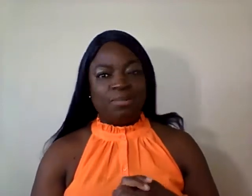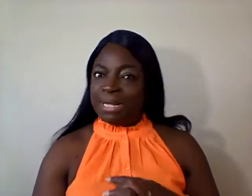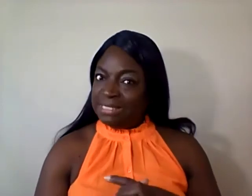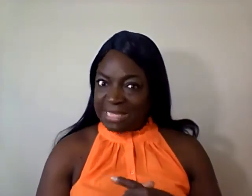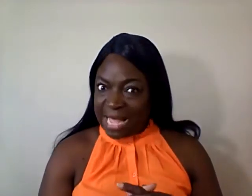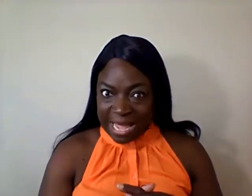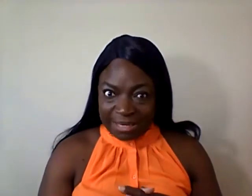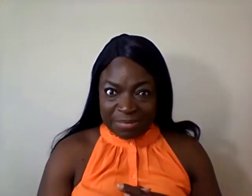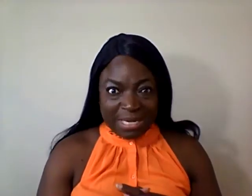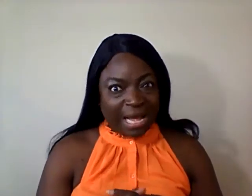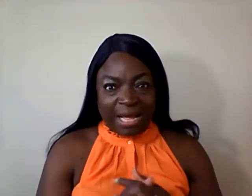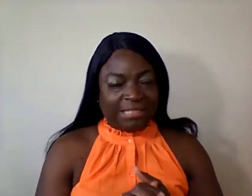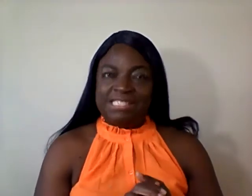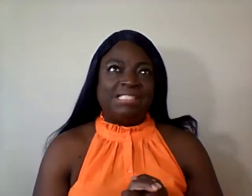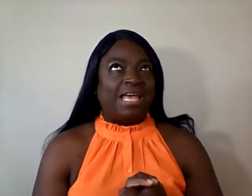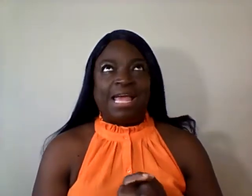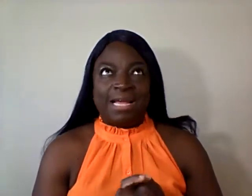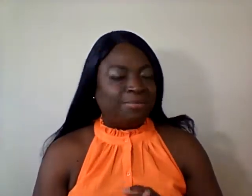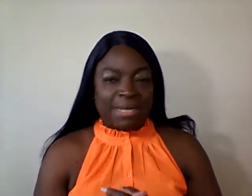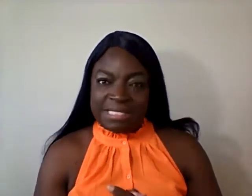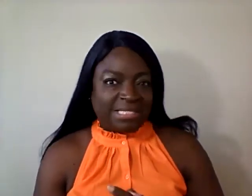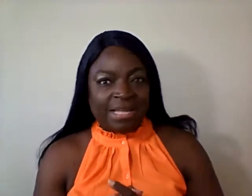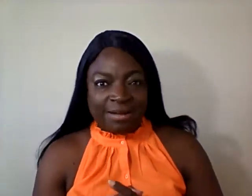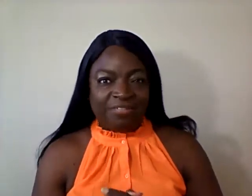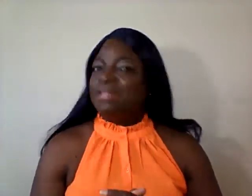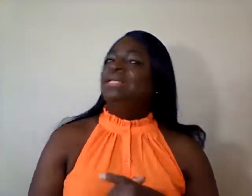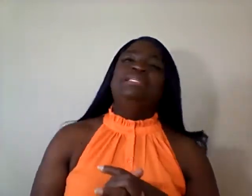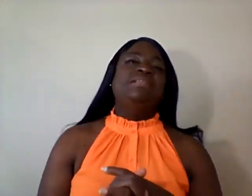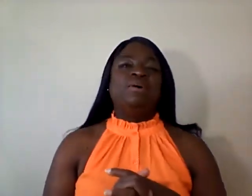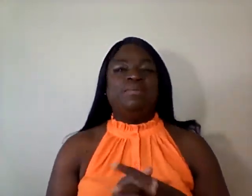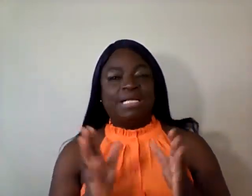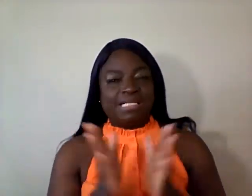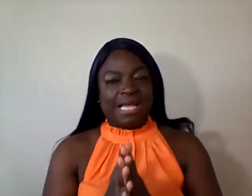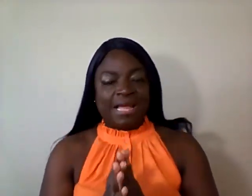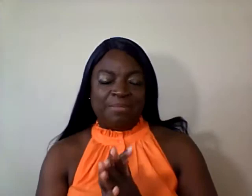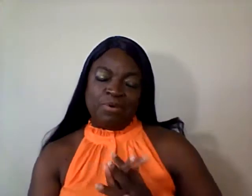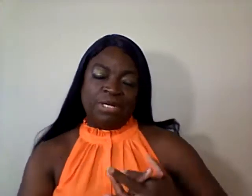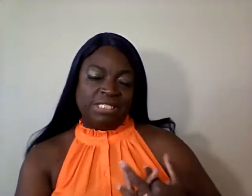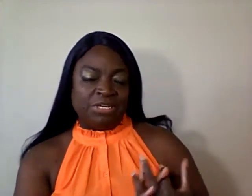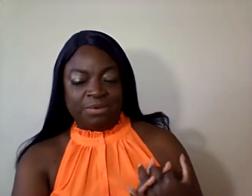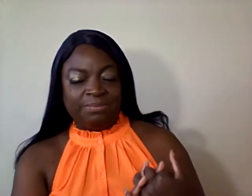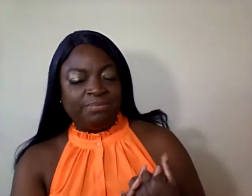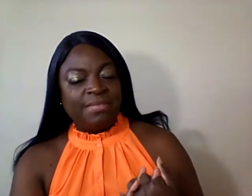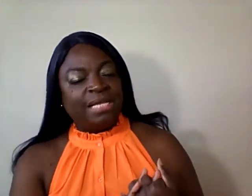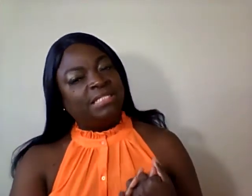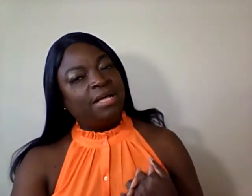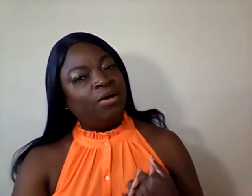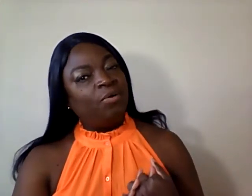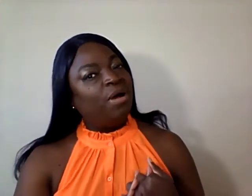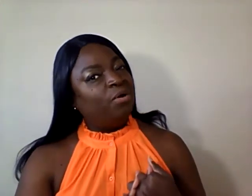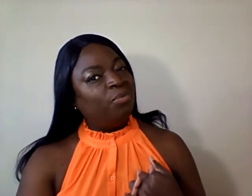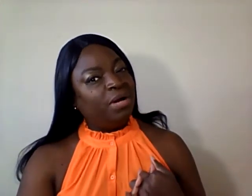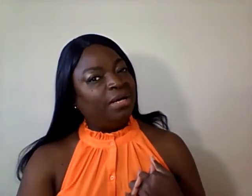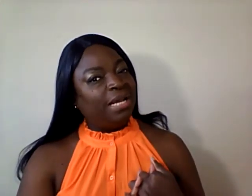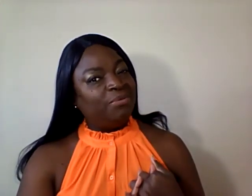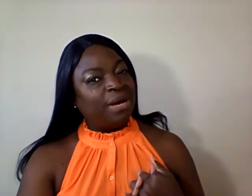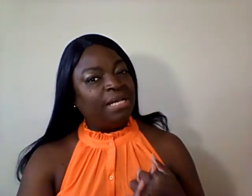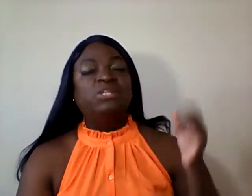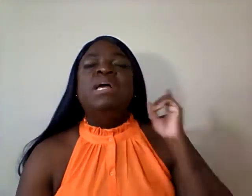nobody tagged me. I just tagged myself. So I say I'm going to do it. So we're going to get right into it.